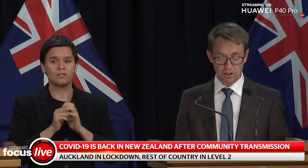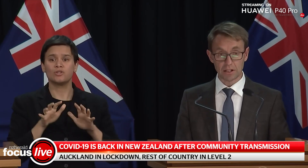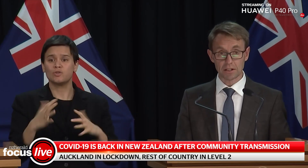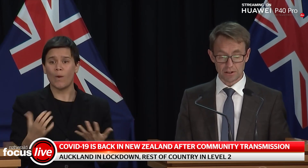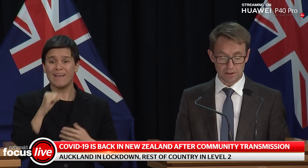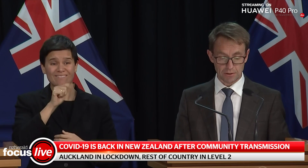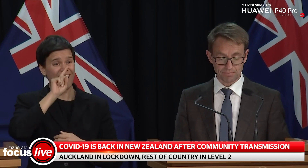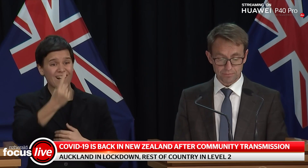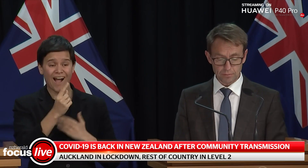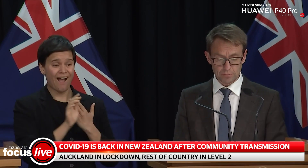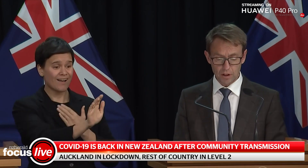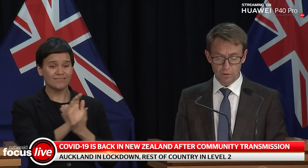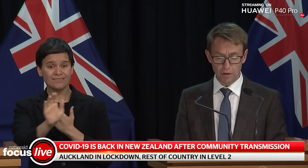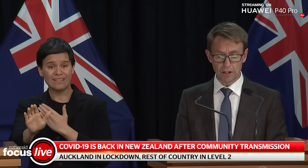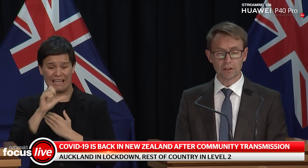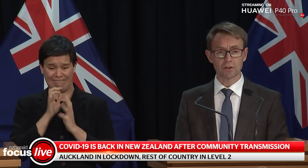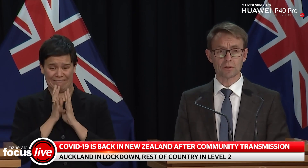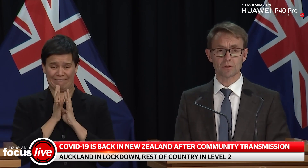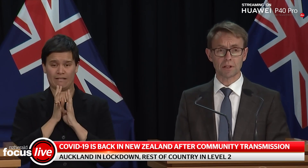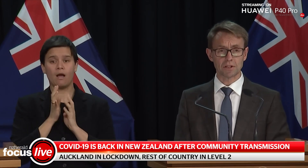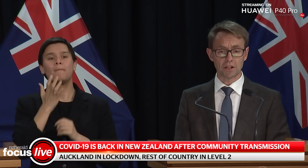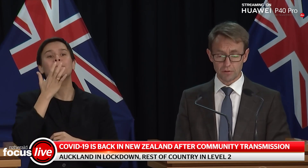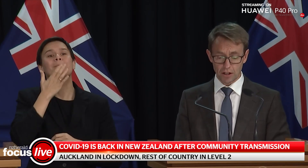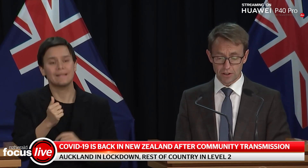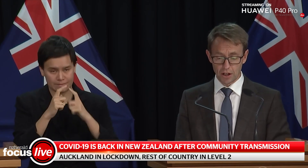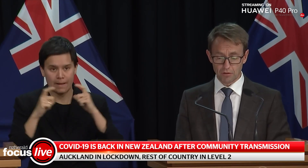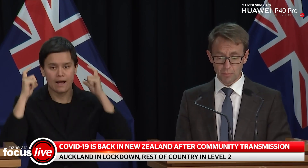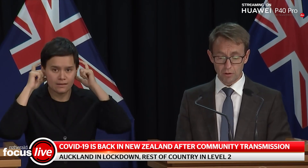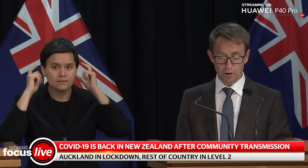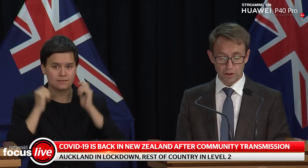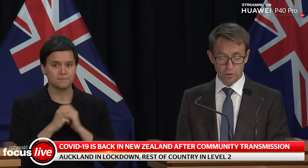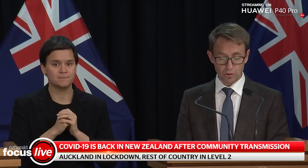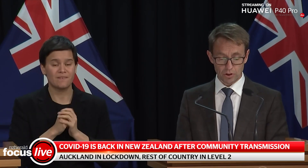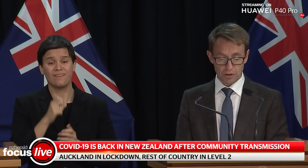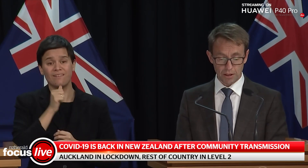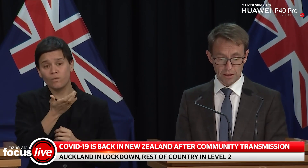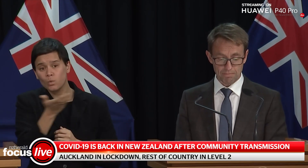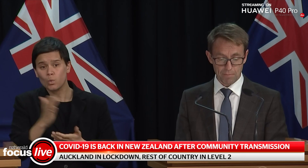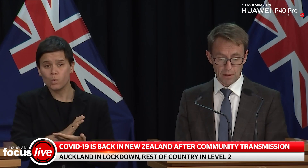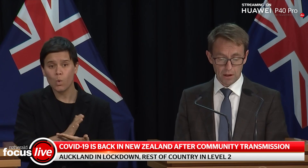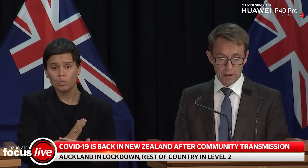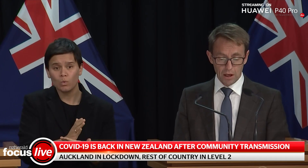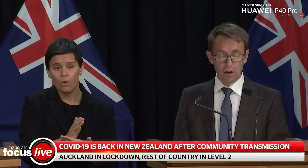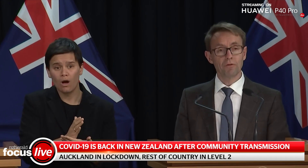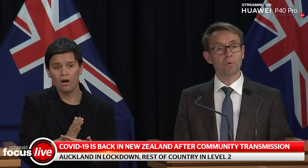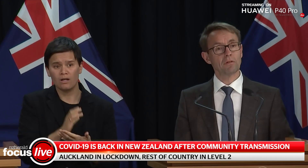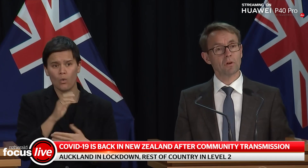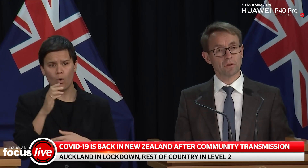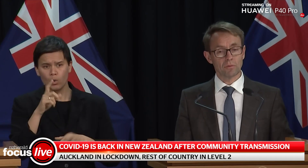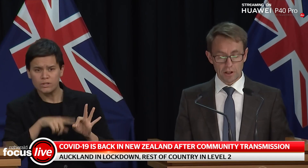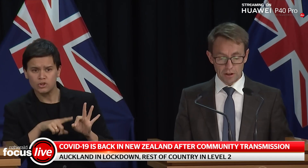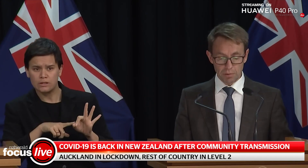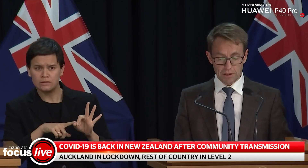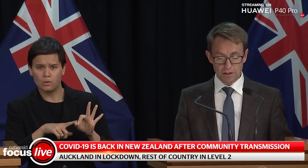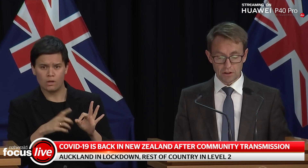hard to physically distance. If you have any concerns, please seek advice from Healthline or your GP. If you have